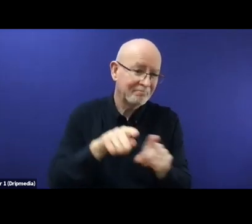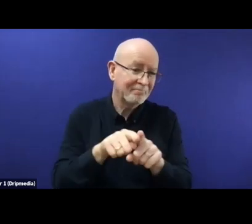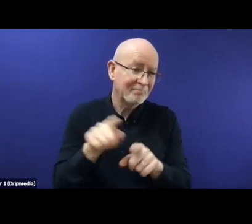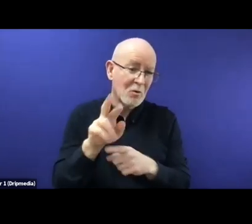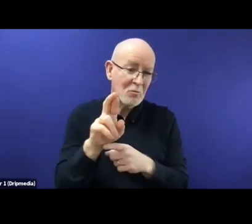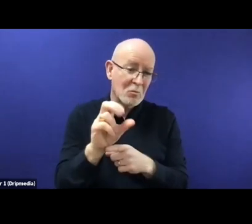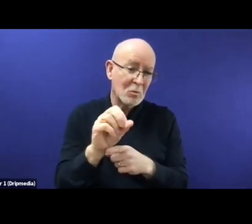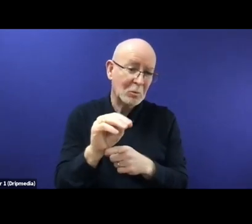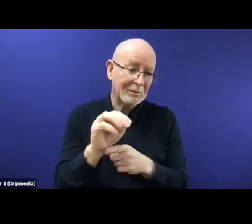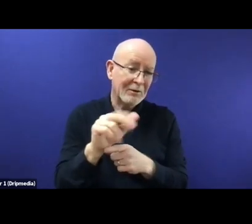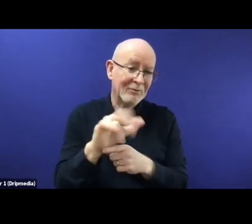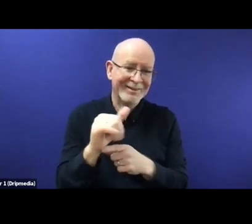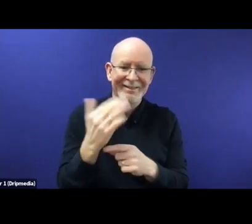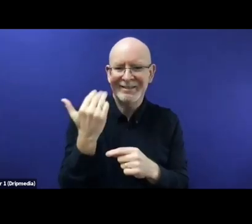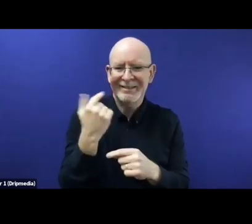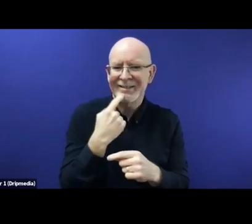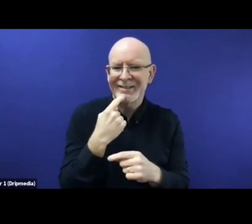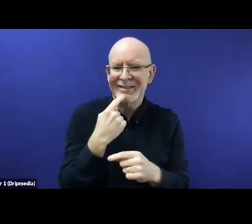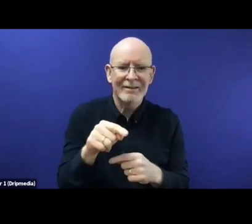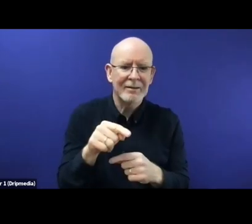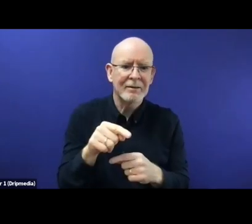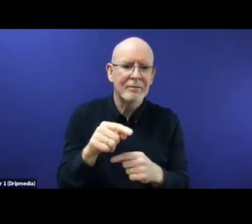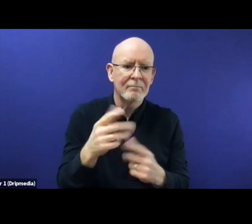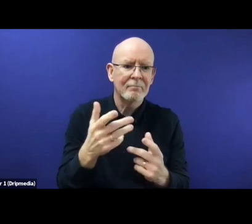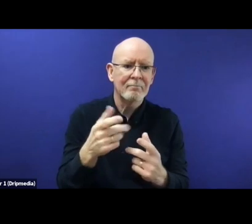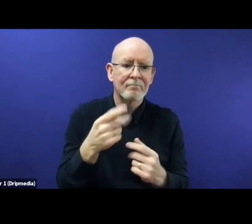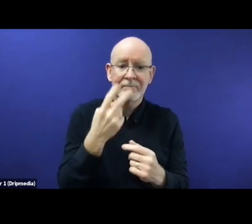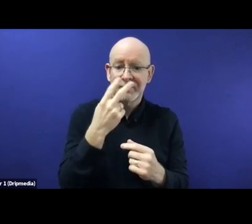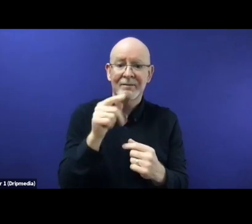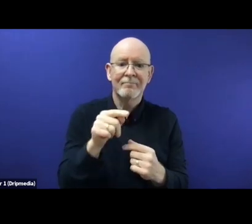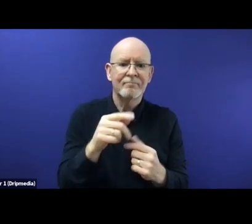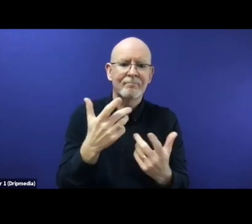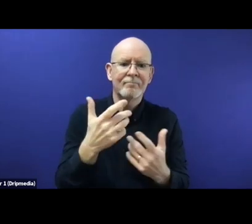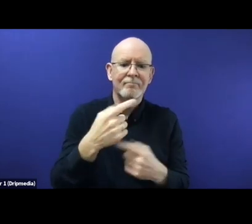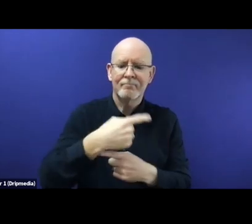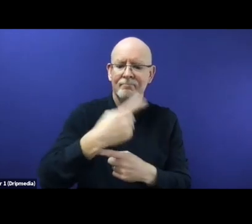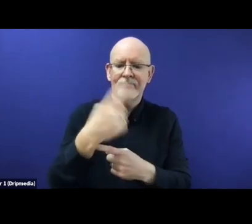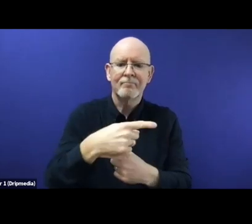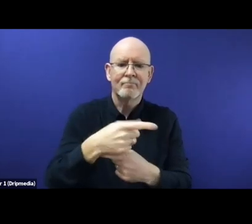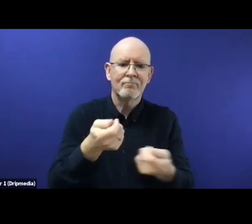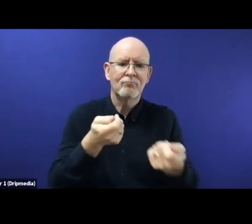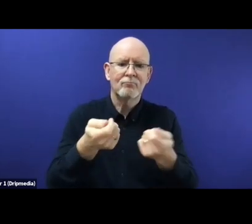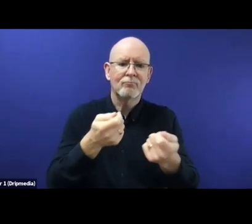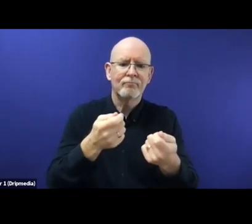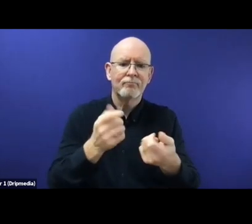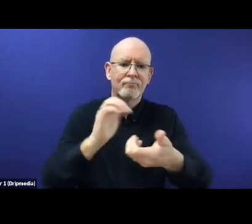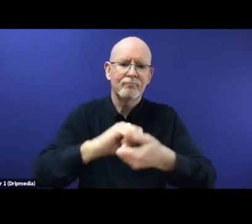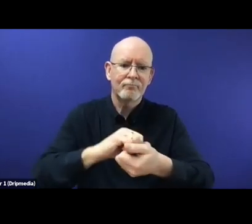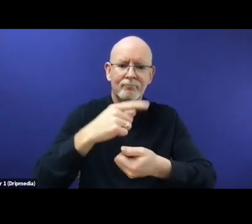screening and some containment measures. And this is the very delicate balance, which has to be struck both in policymaking and in